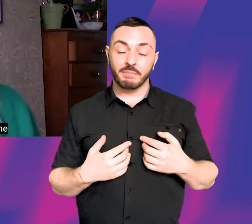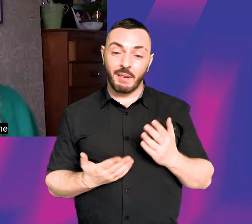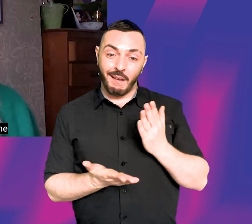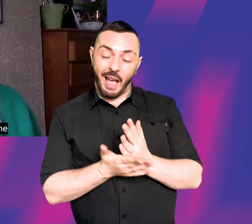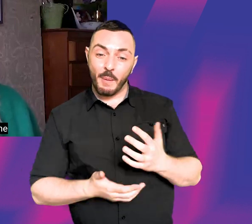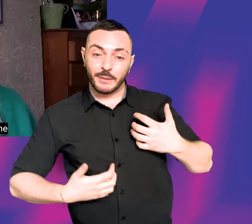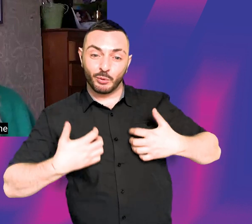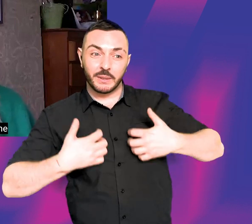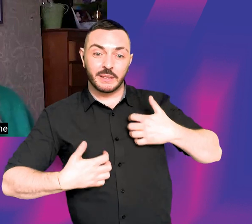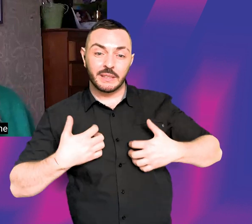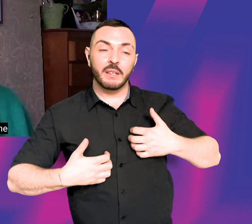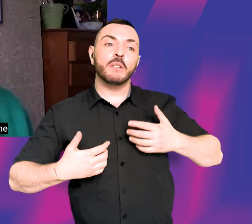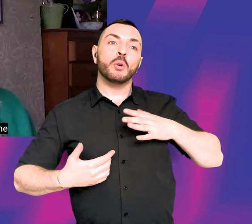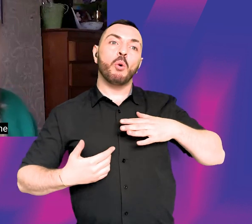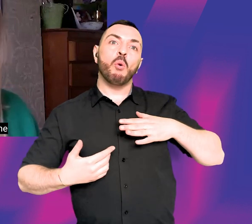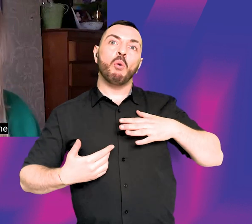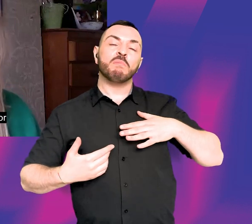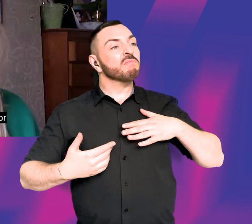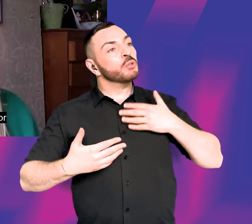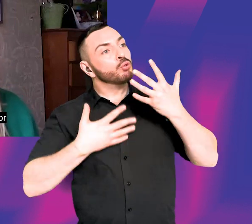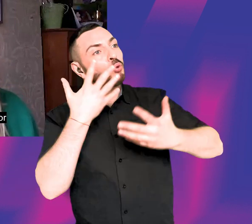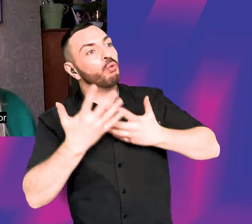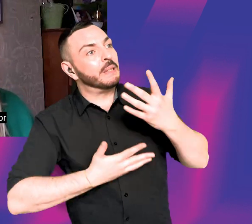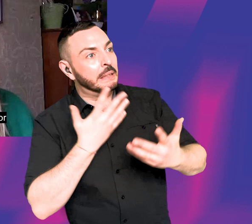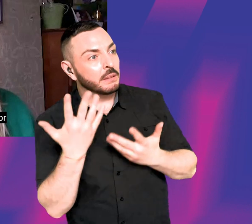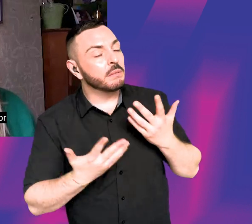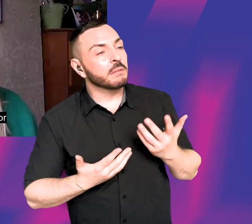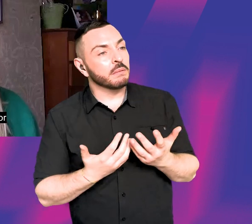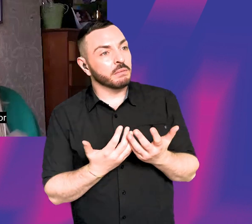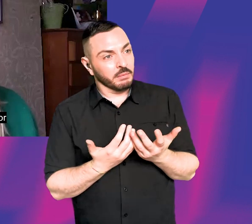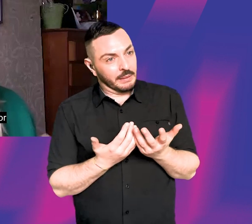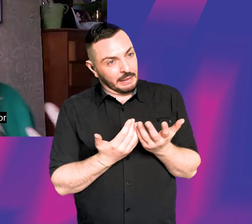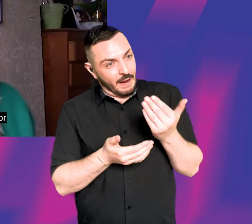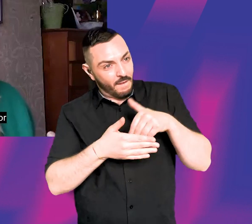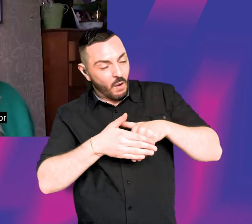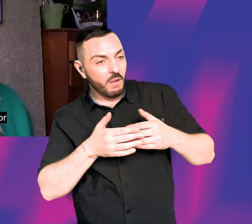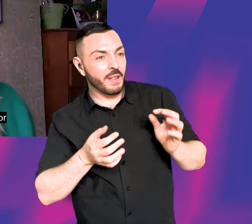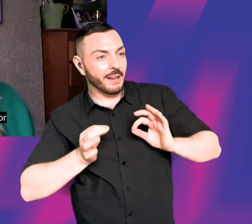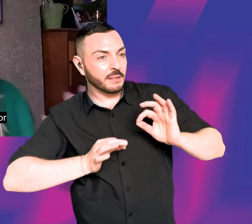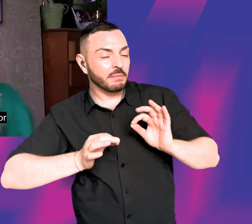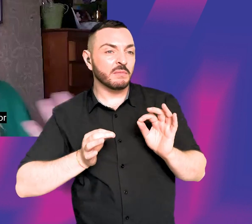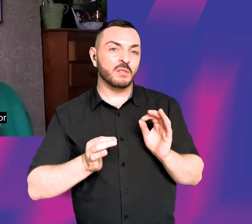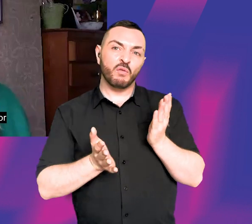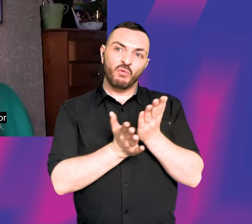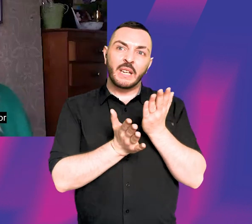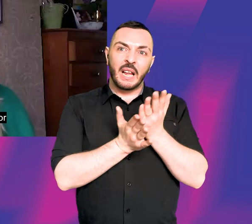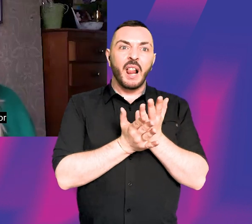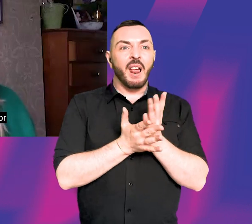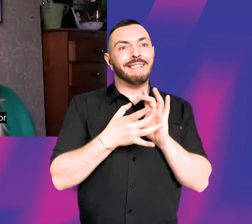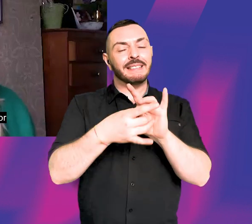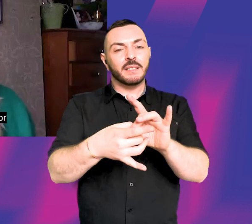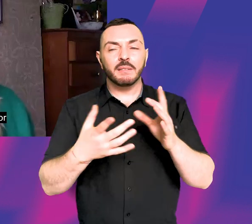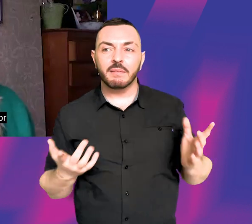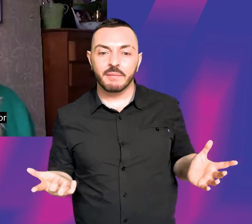work and telling stories that I feel has some sort of, you know, real relevance to something,